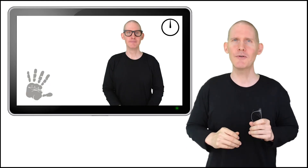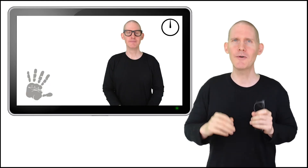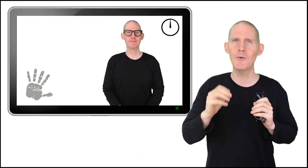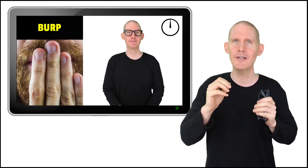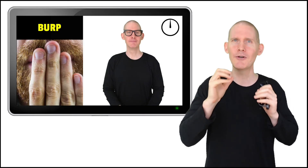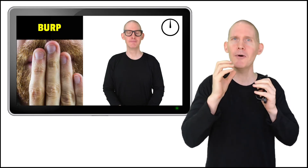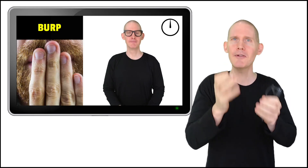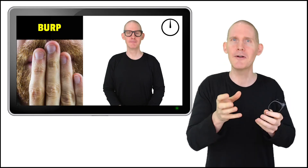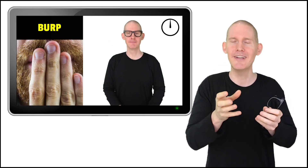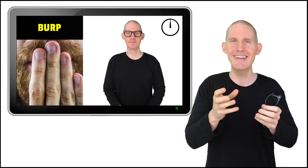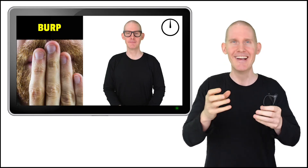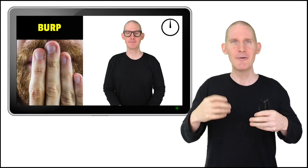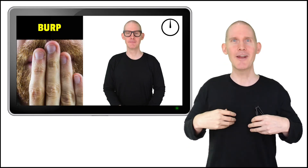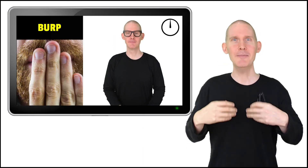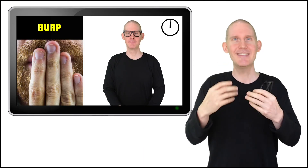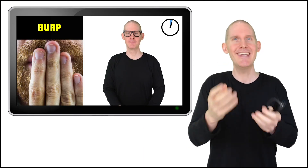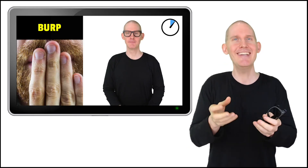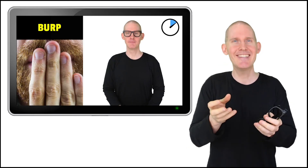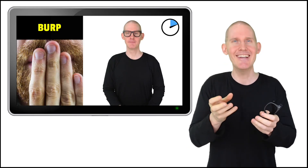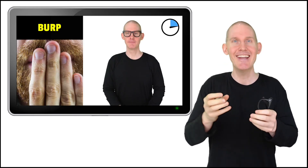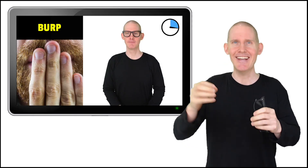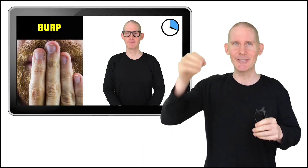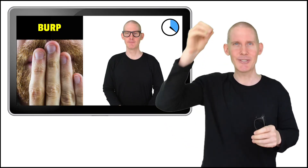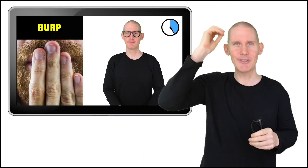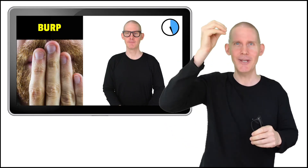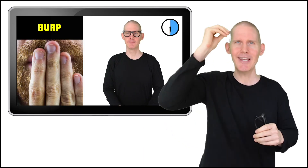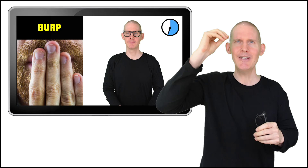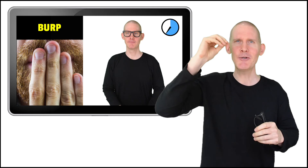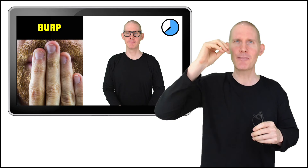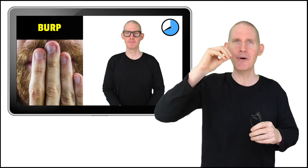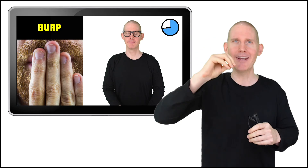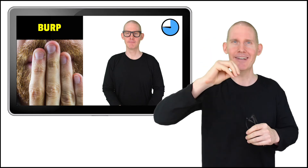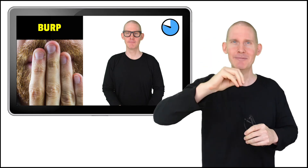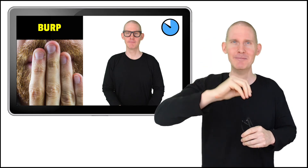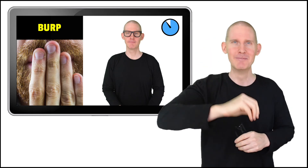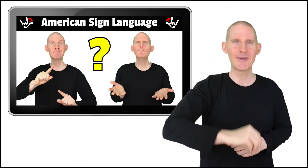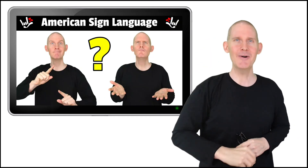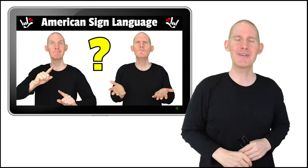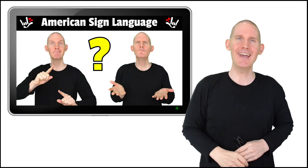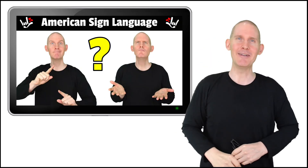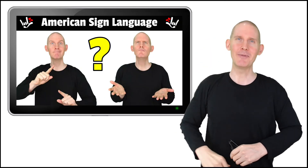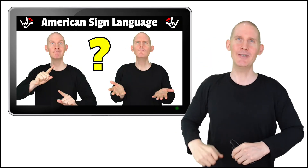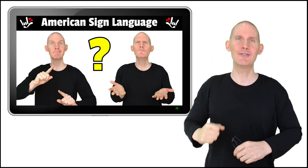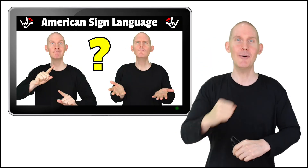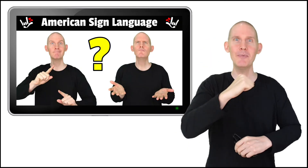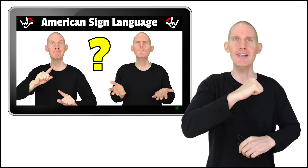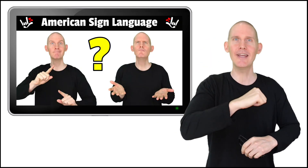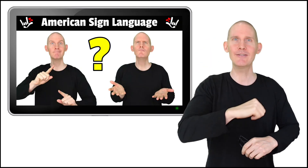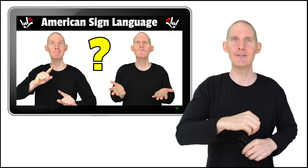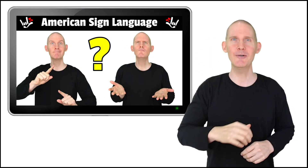that what you're learning, what I'm teaching, is sticking in your brain. Okay, let's jump in, let's do it.